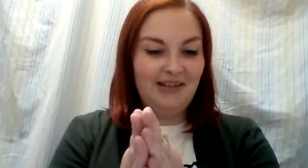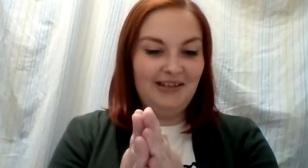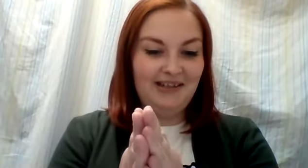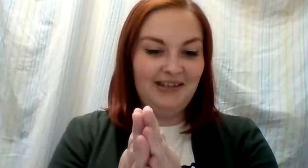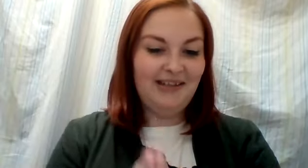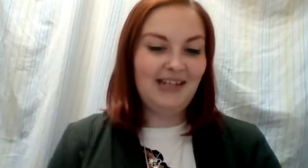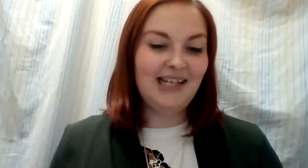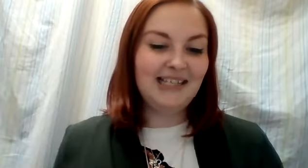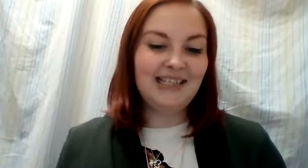Say